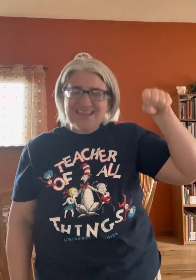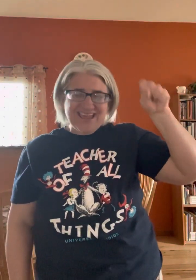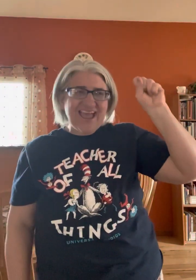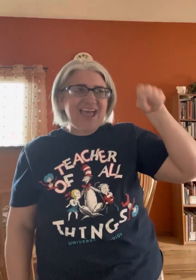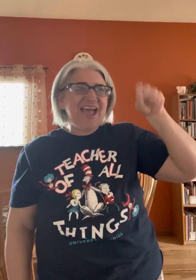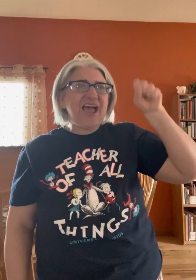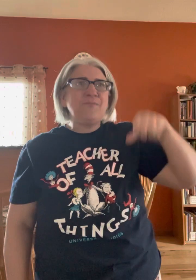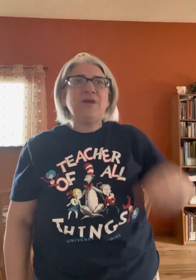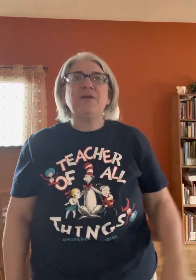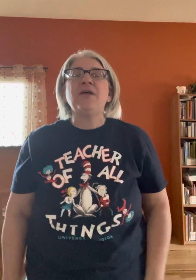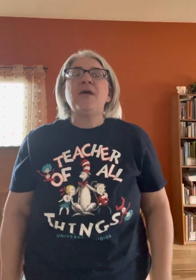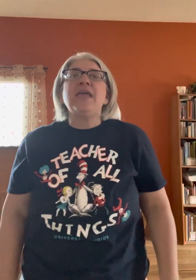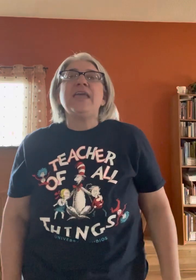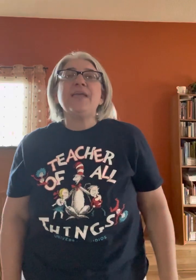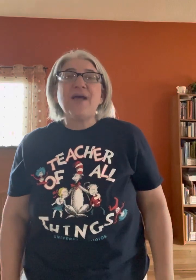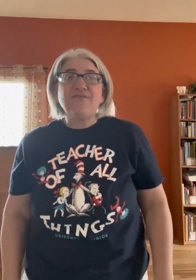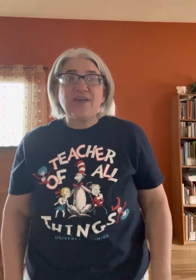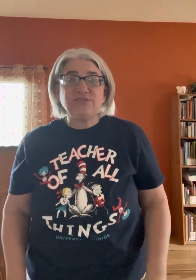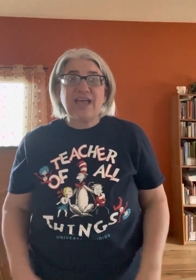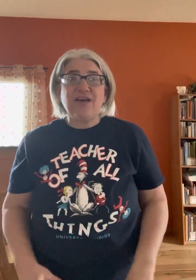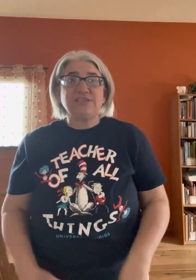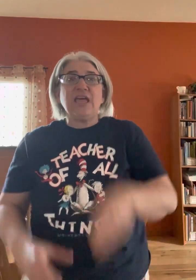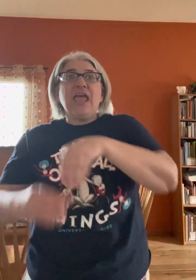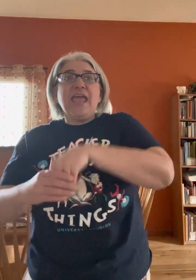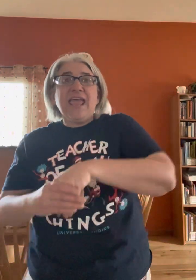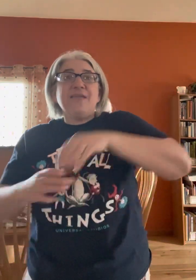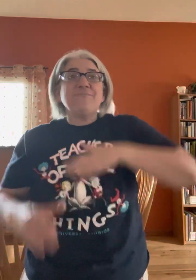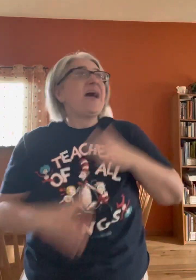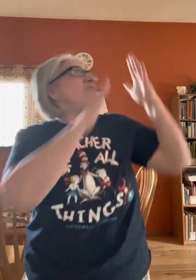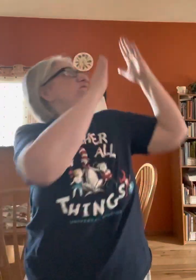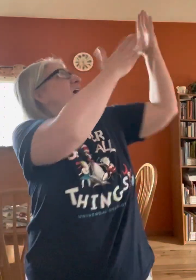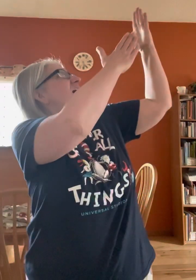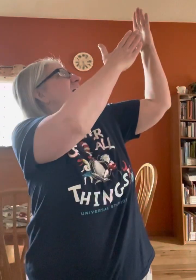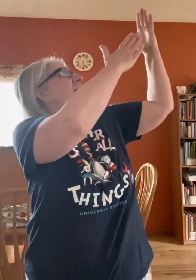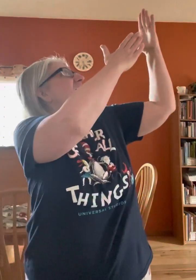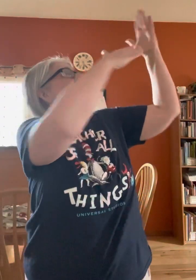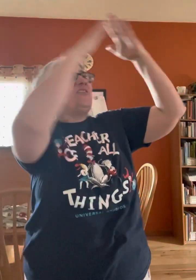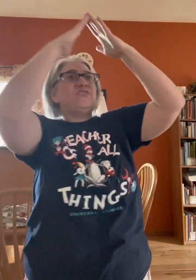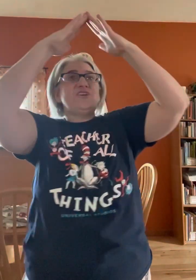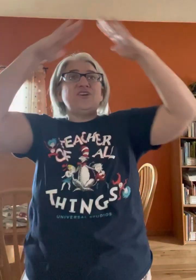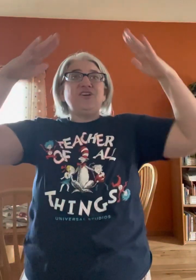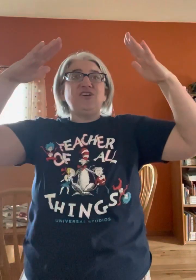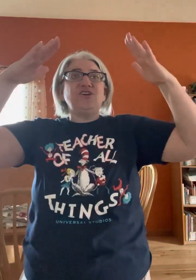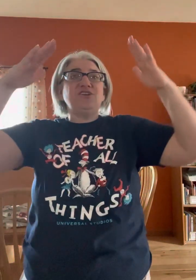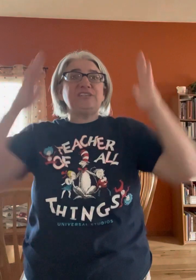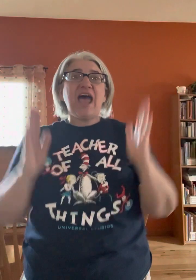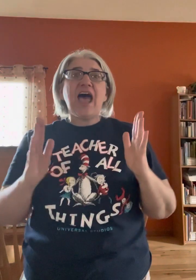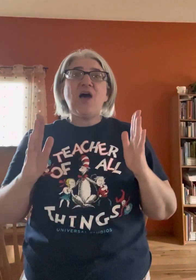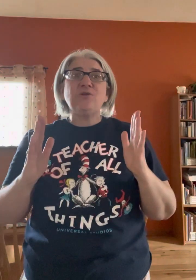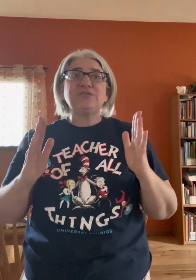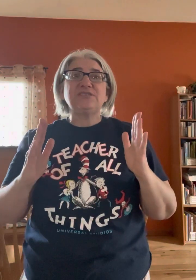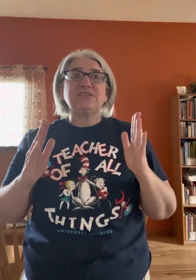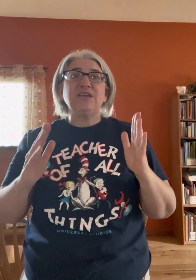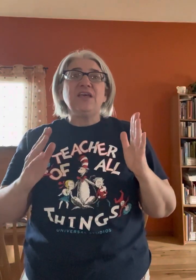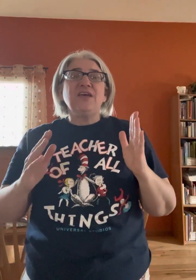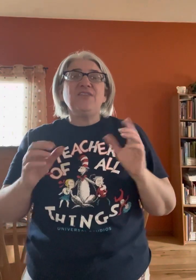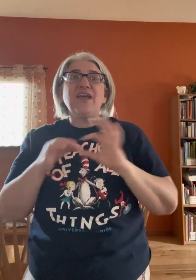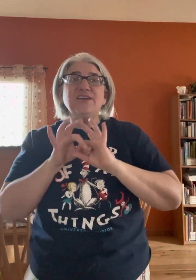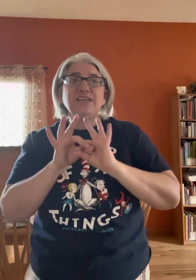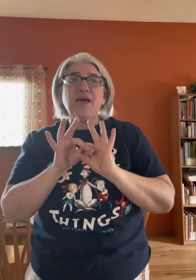In my father's house. In my father's house. There's a